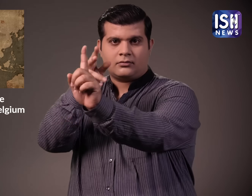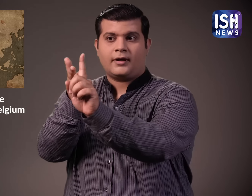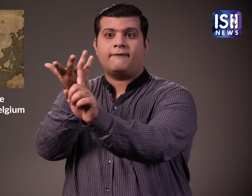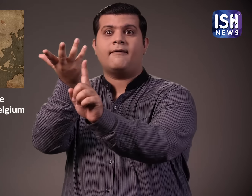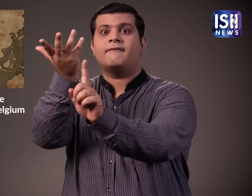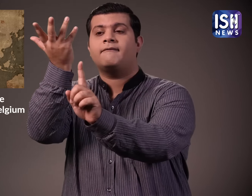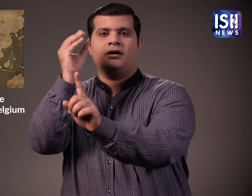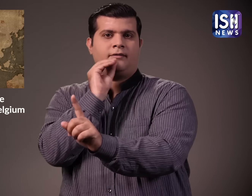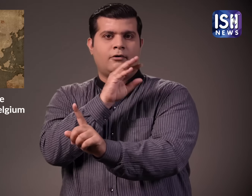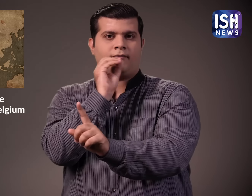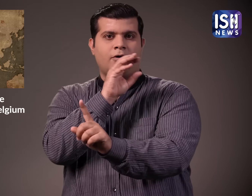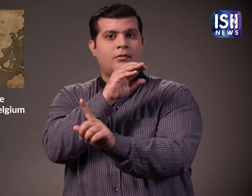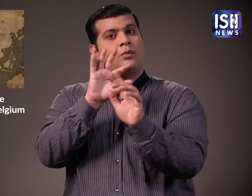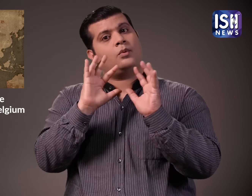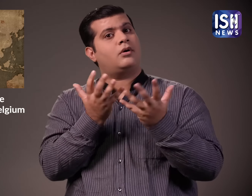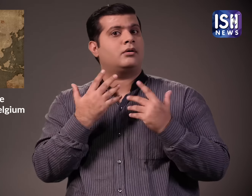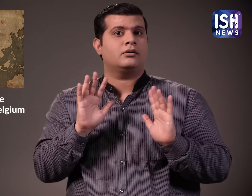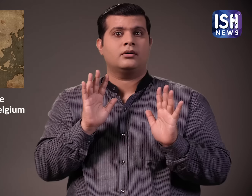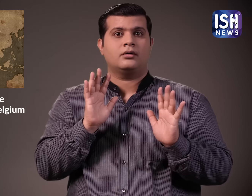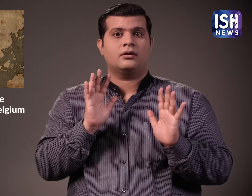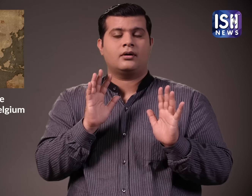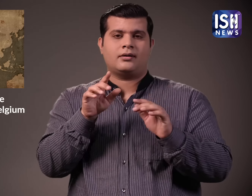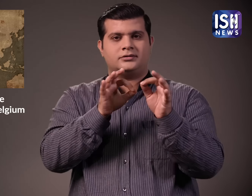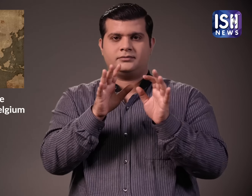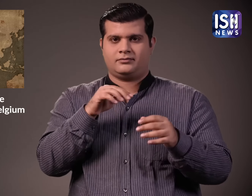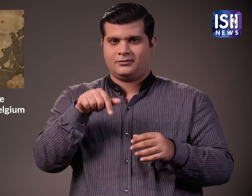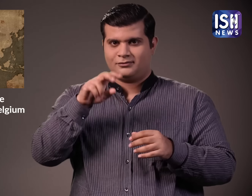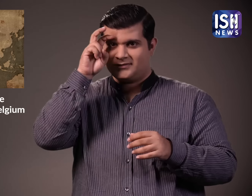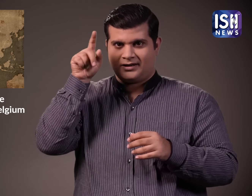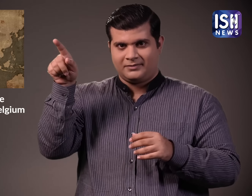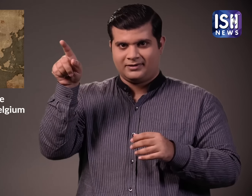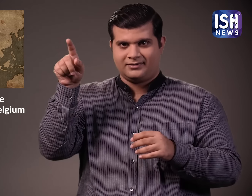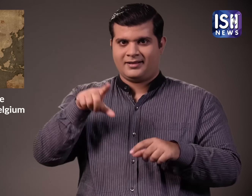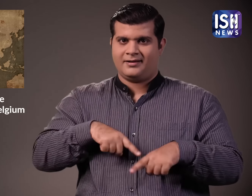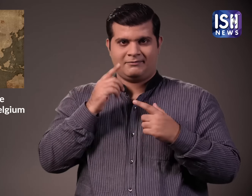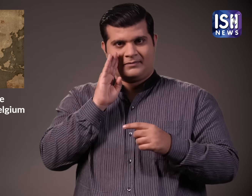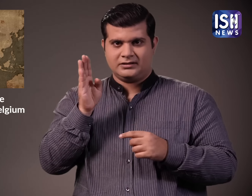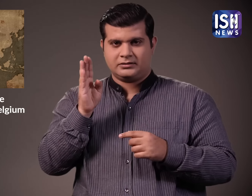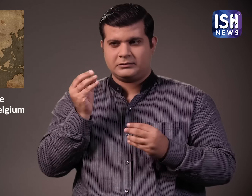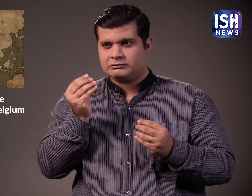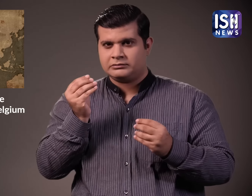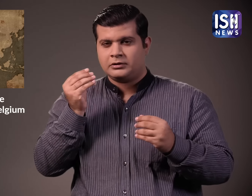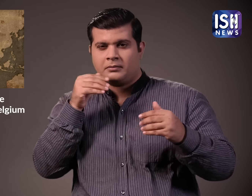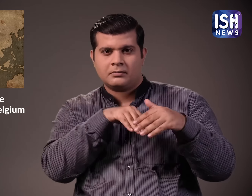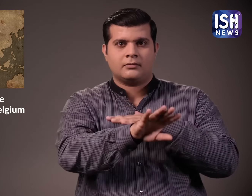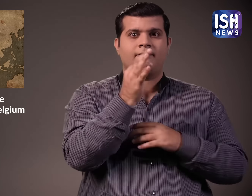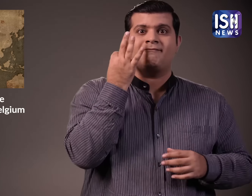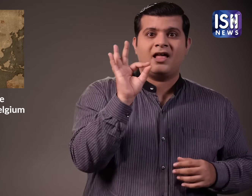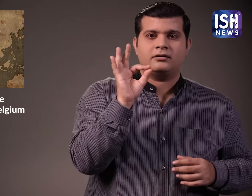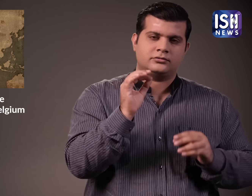track the individual and where that person is knowing. So wherever he goes in the world, will be tracked. So for example, if Jagpal is